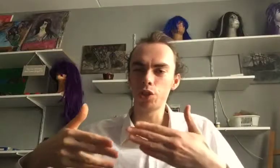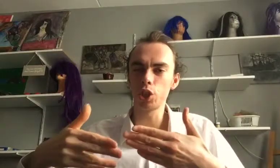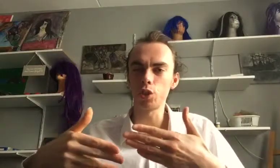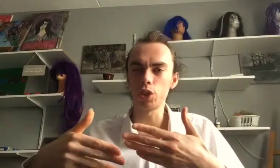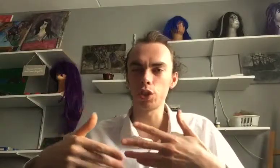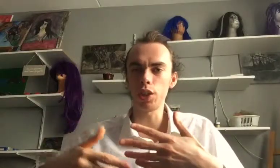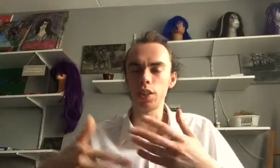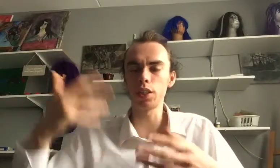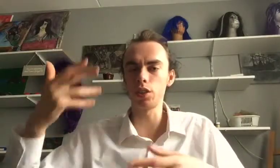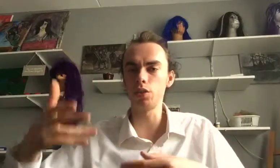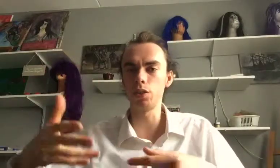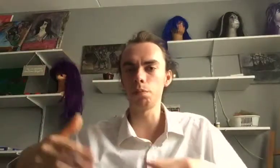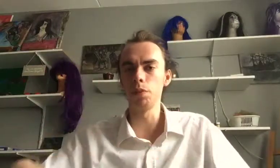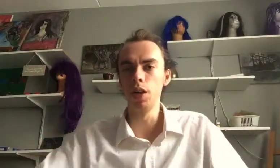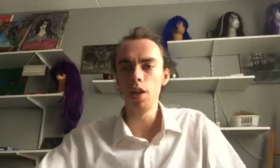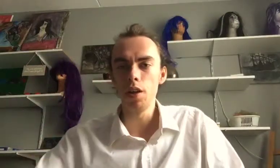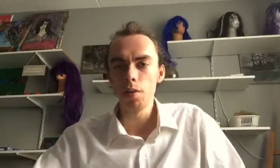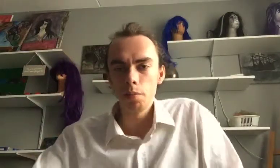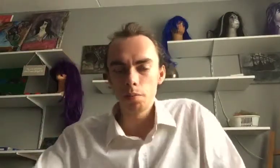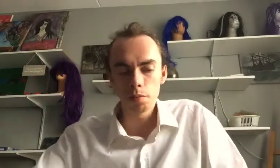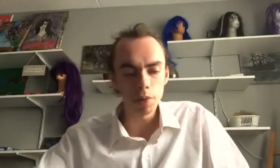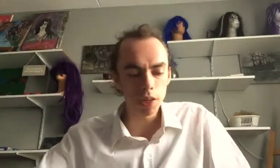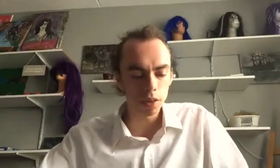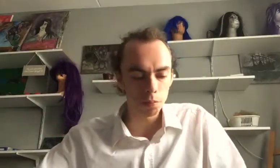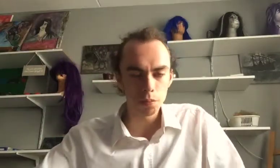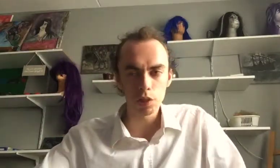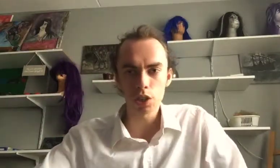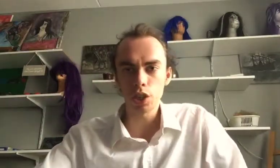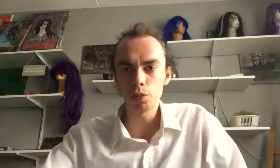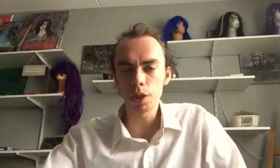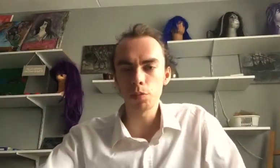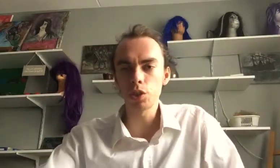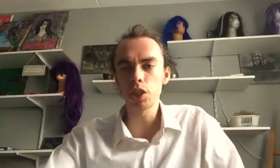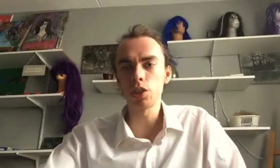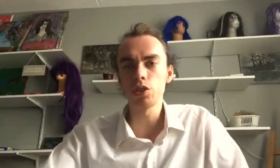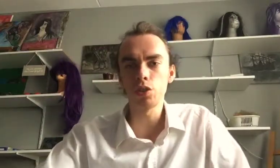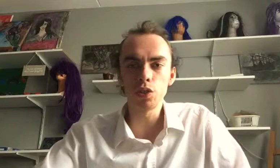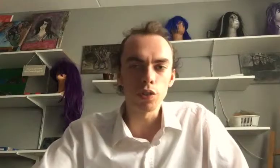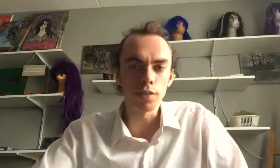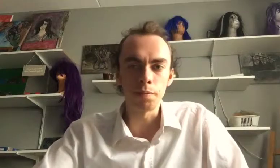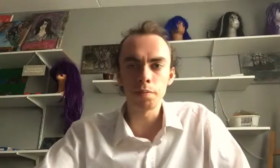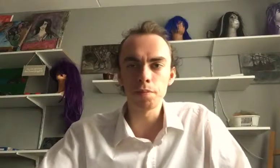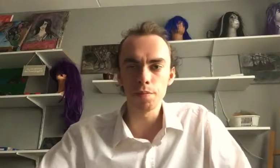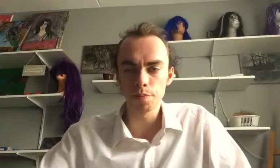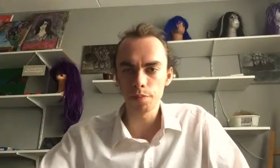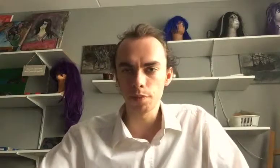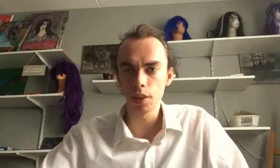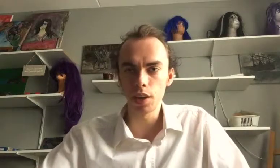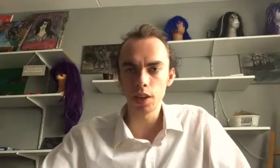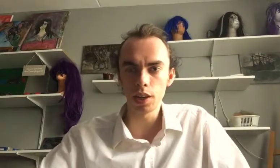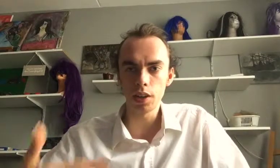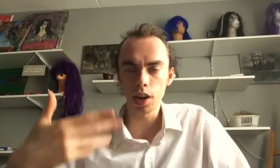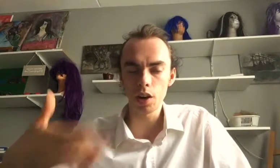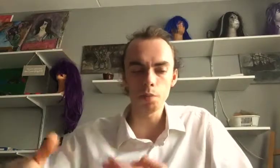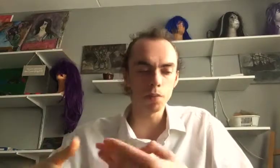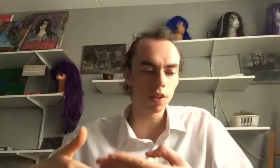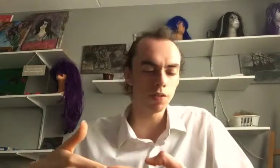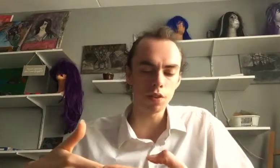shorter and that your cells make more cells. And how if